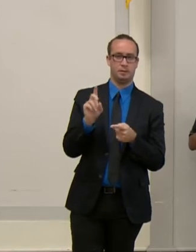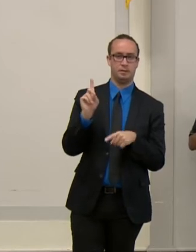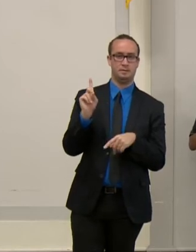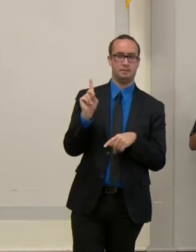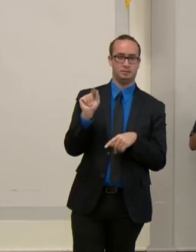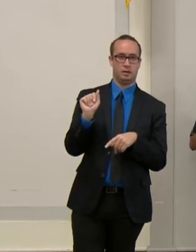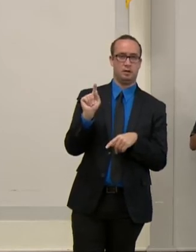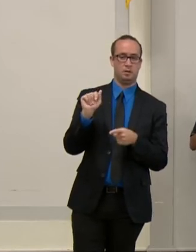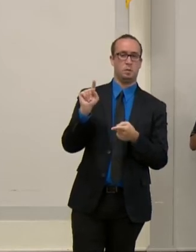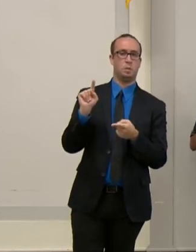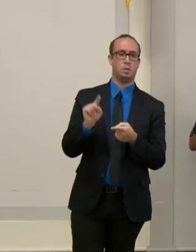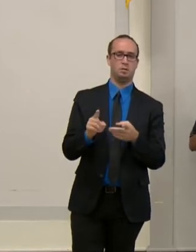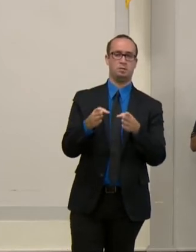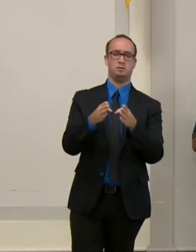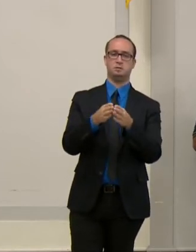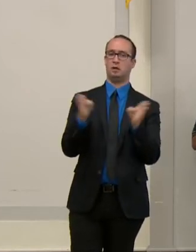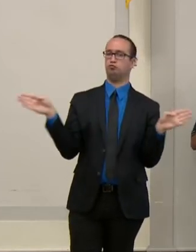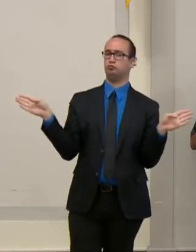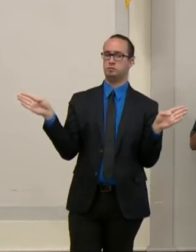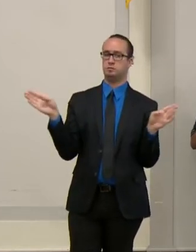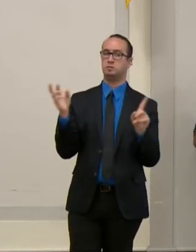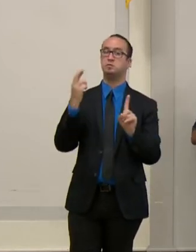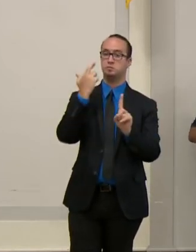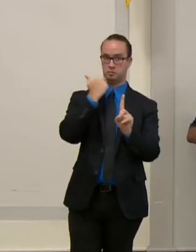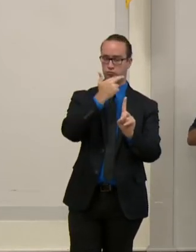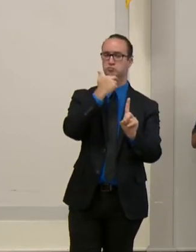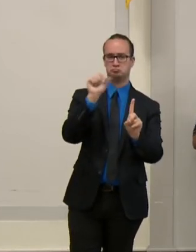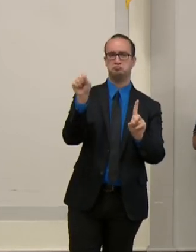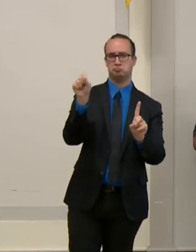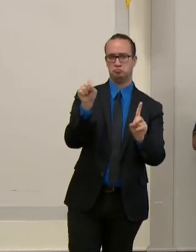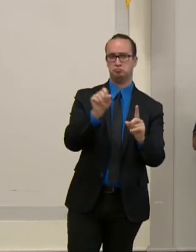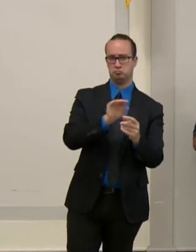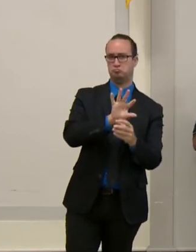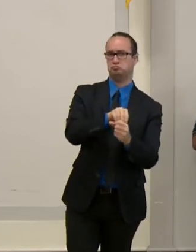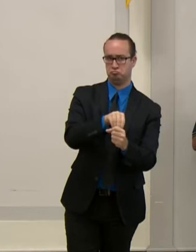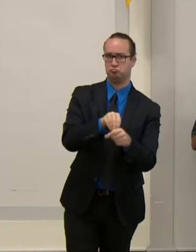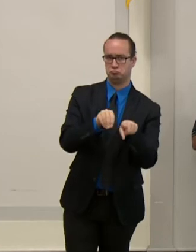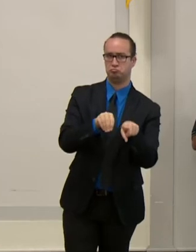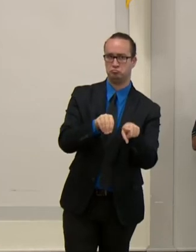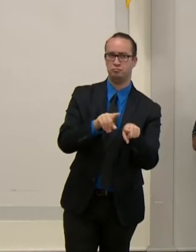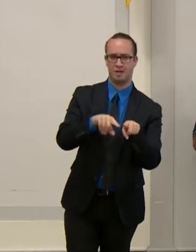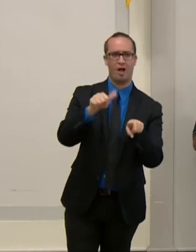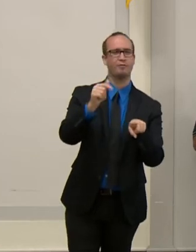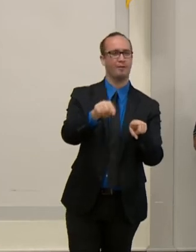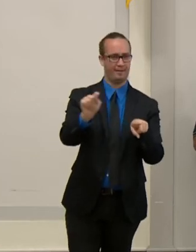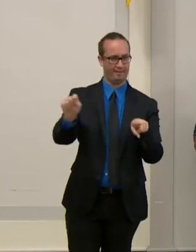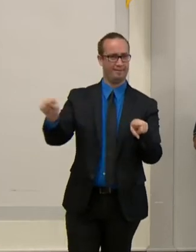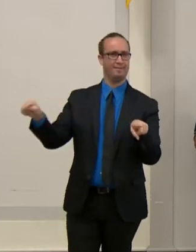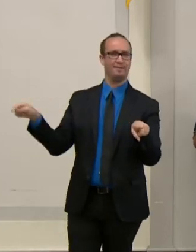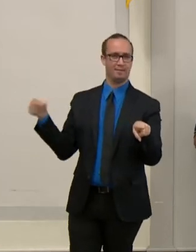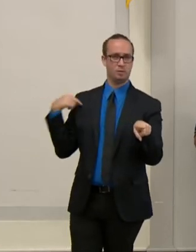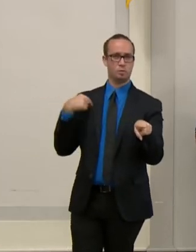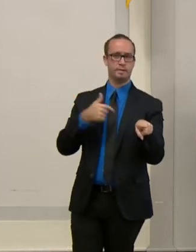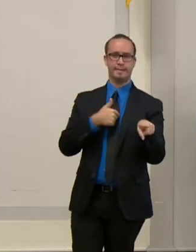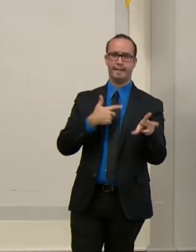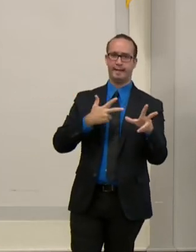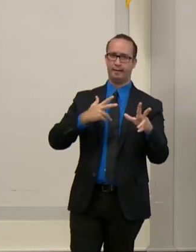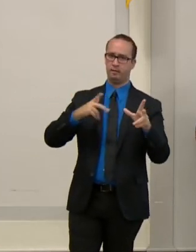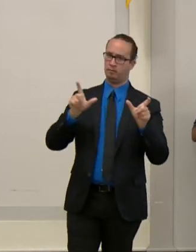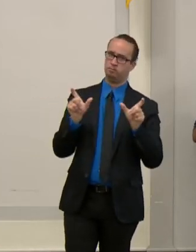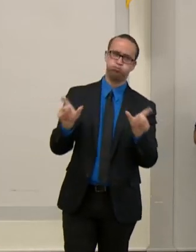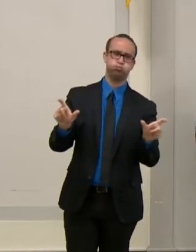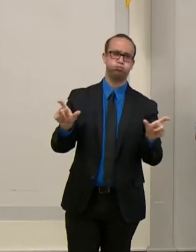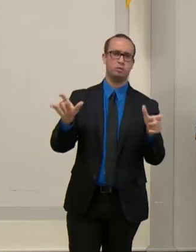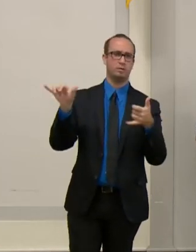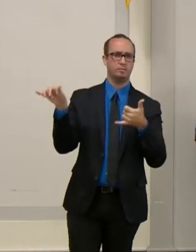Restaurants is certainly one of those locations, but again, I think we imposed additional restrictions on large gatherings, knowing that that could also be